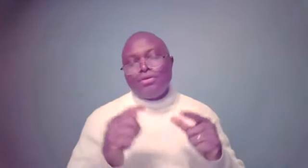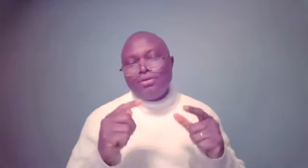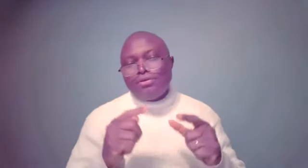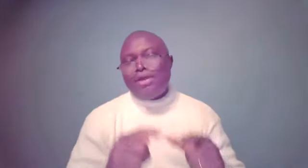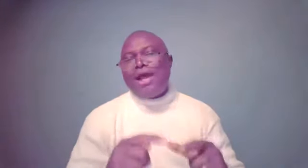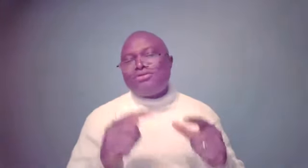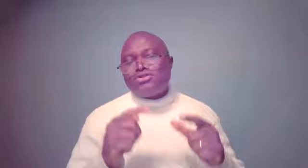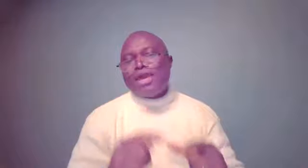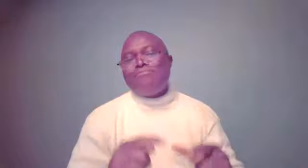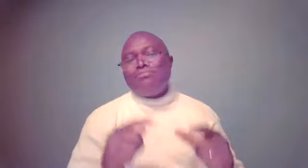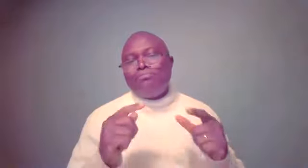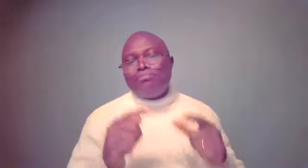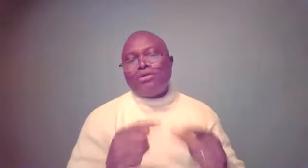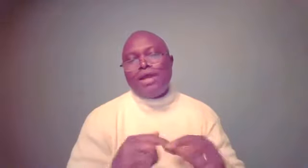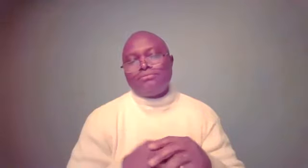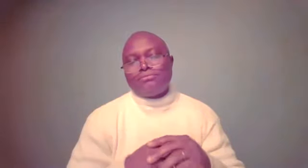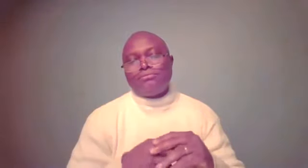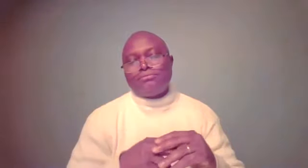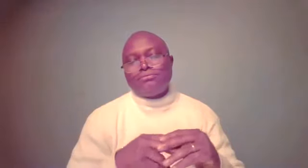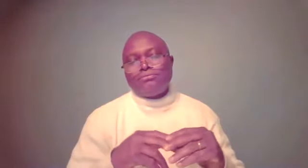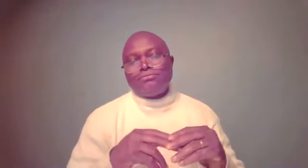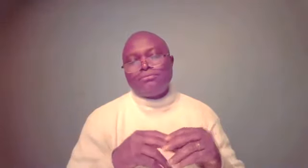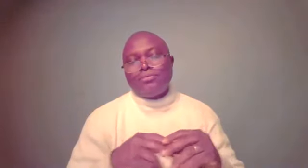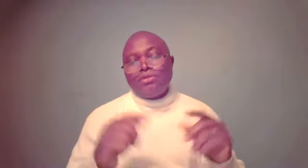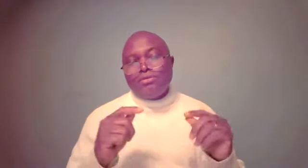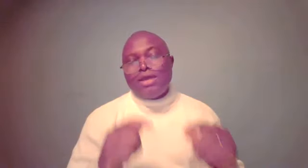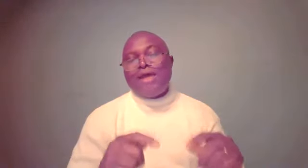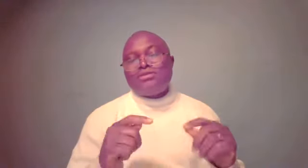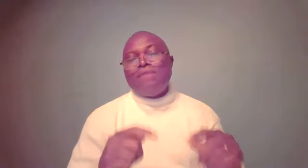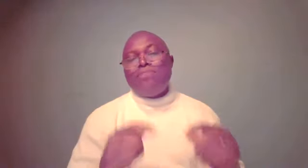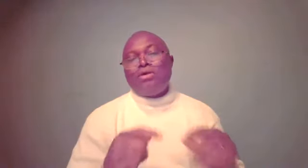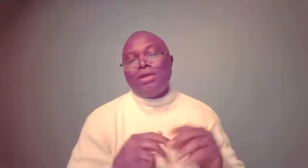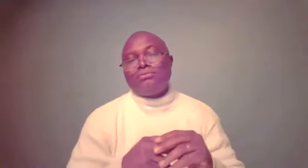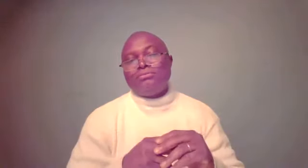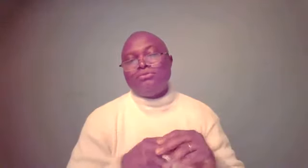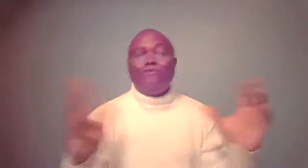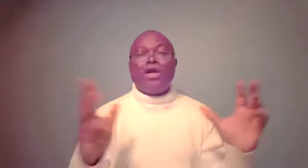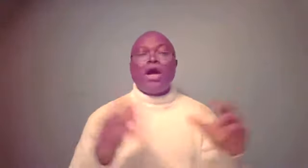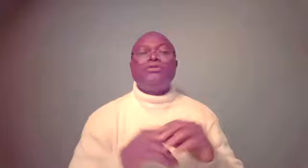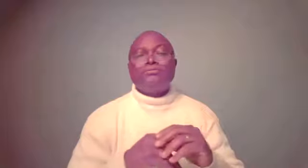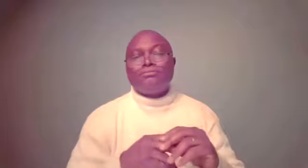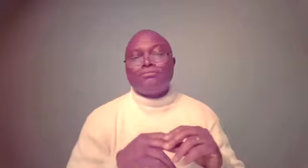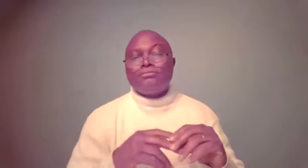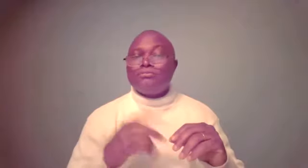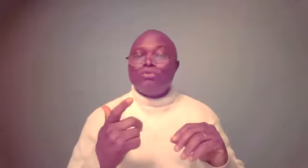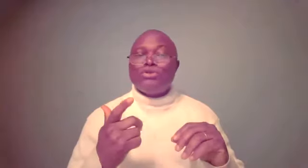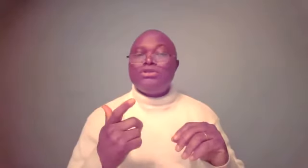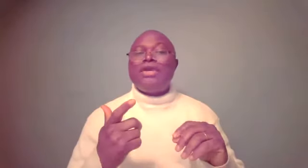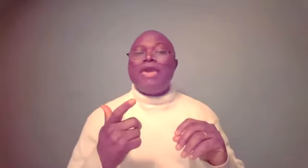That same butler, that same butler who forgot, opportunity came.